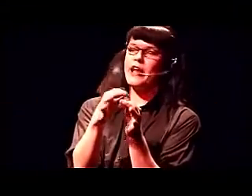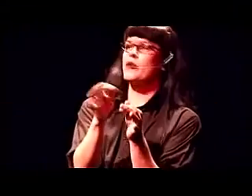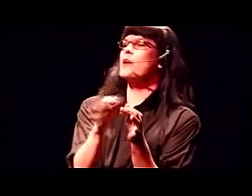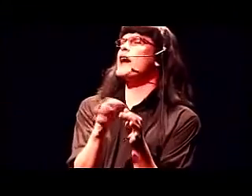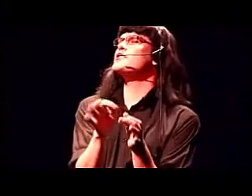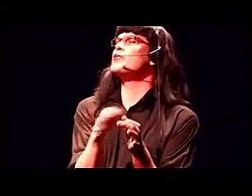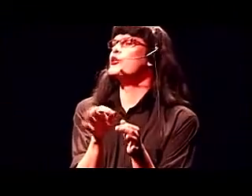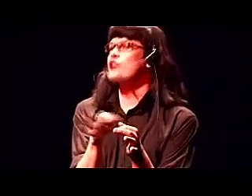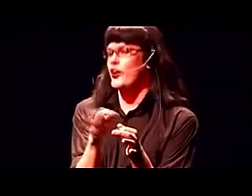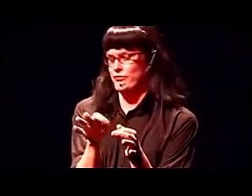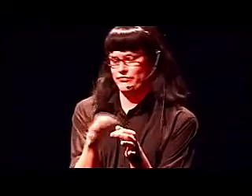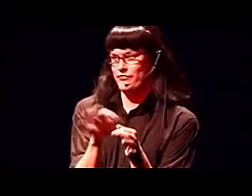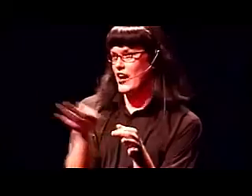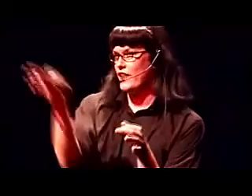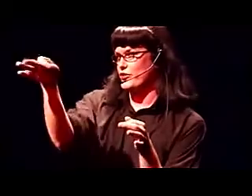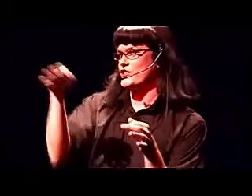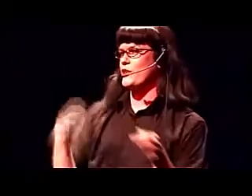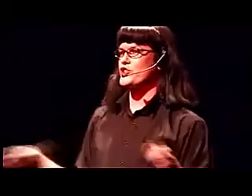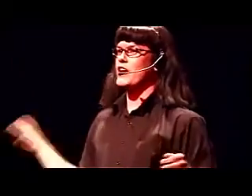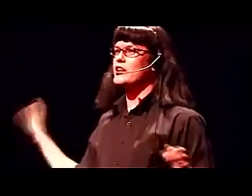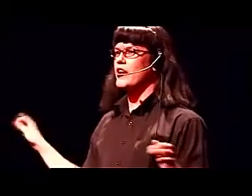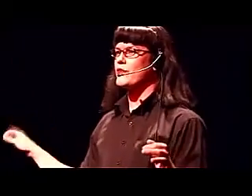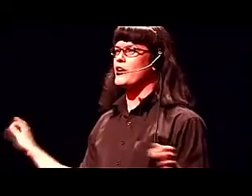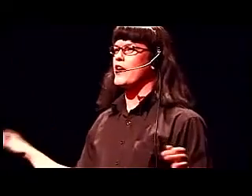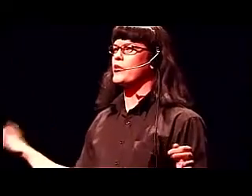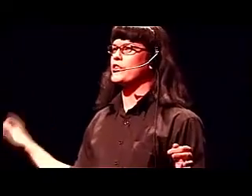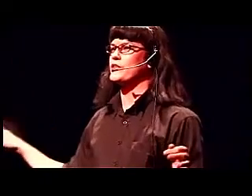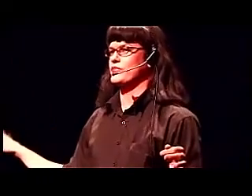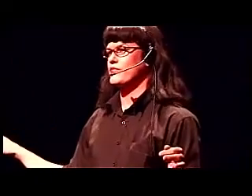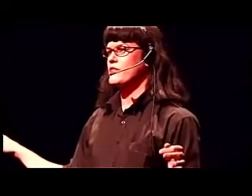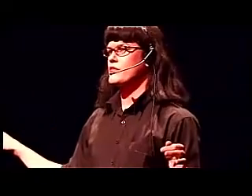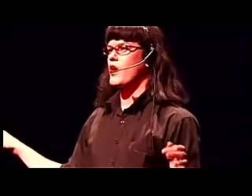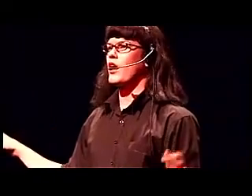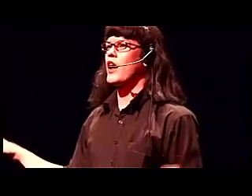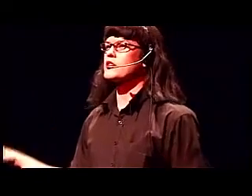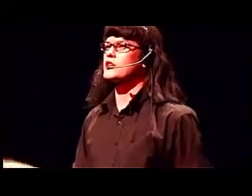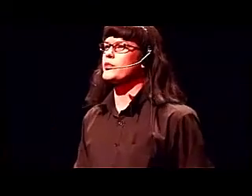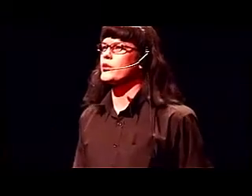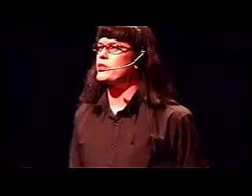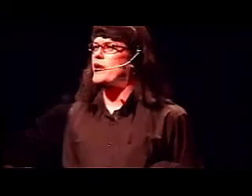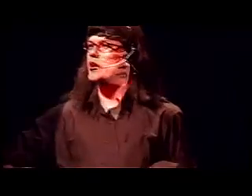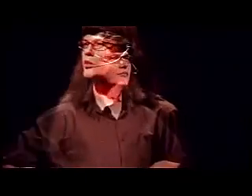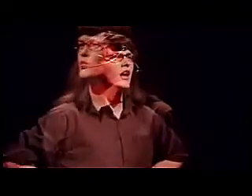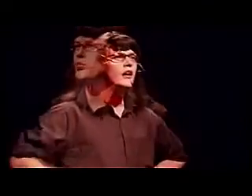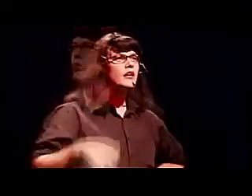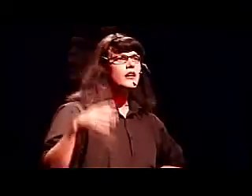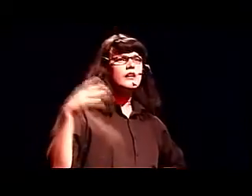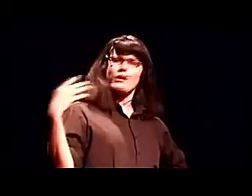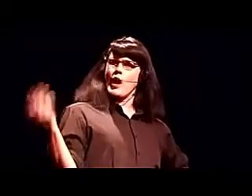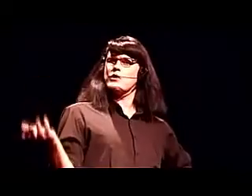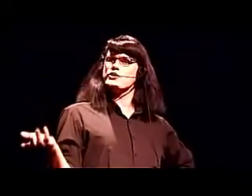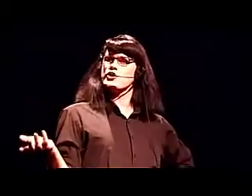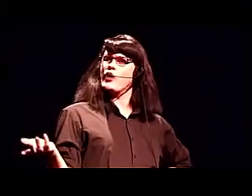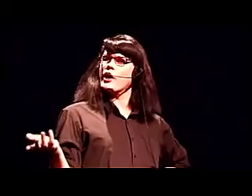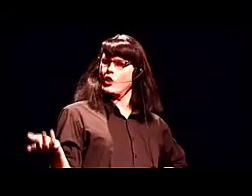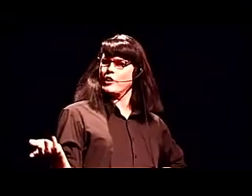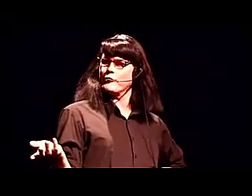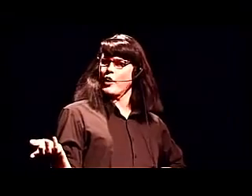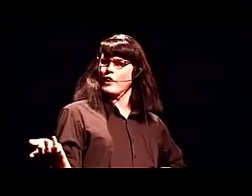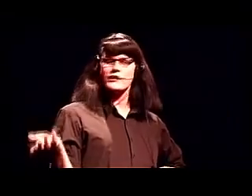Anyway, back to Bluto. After he'd stopped shaking, he came right out with it. I like sleeping with men. No, I wasn't sure I heard him wrong.